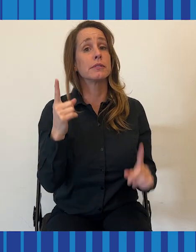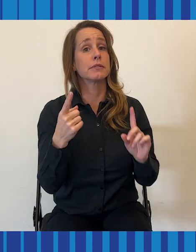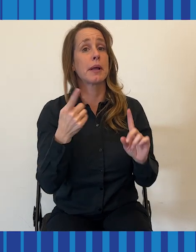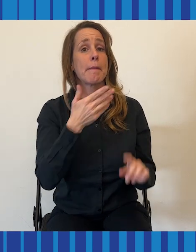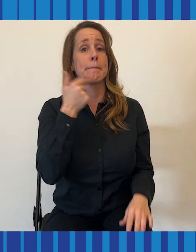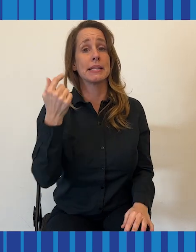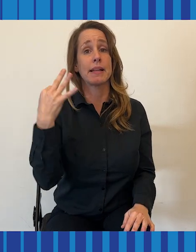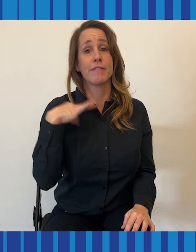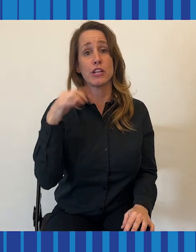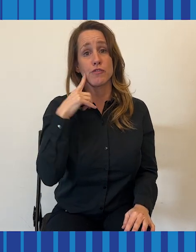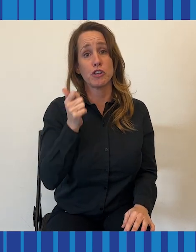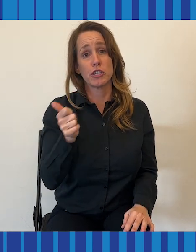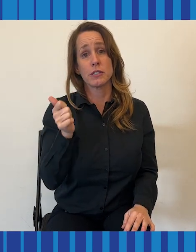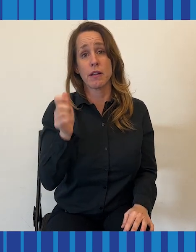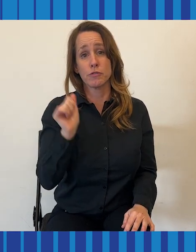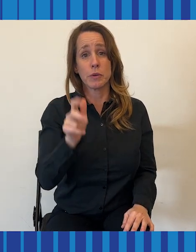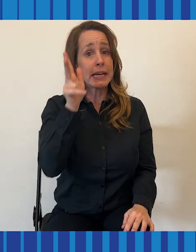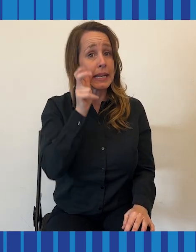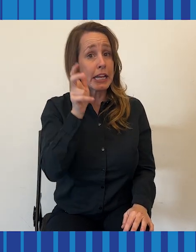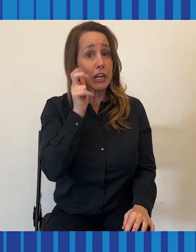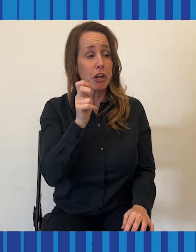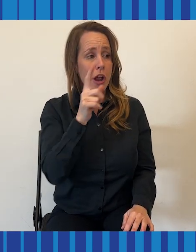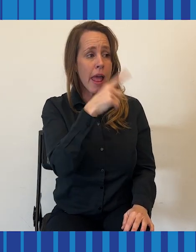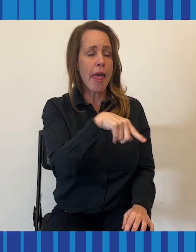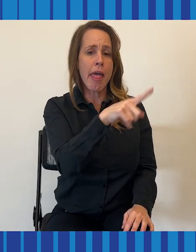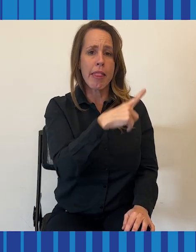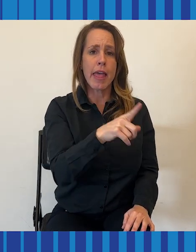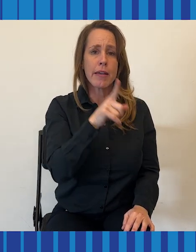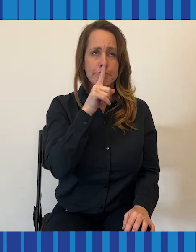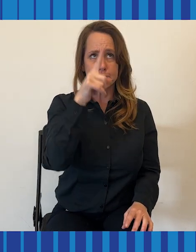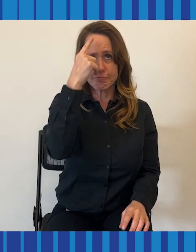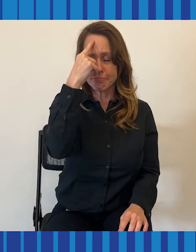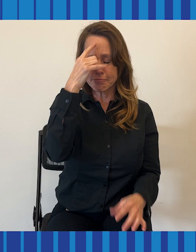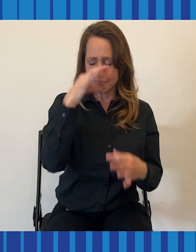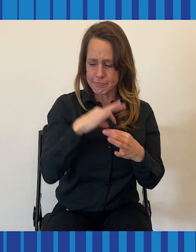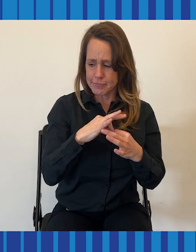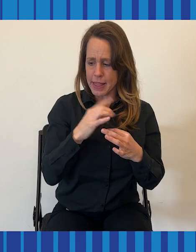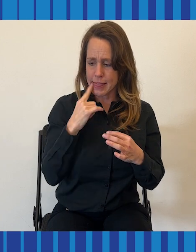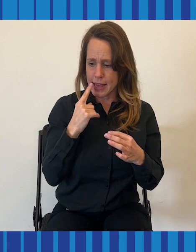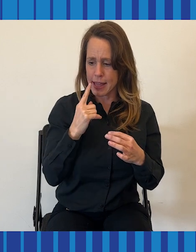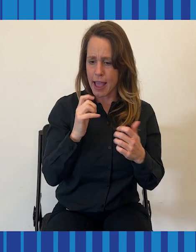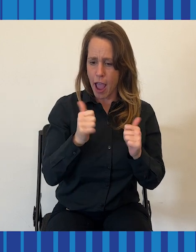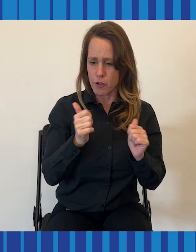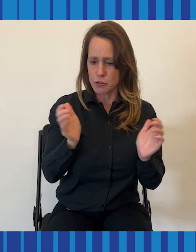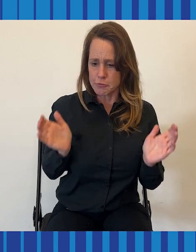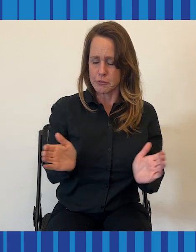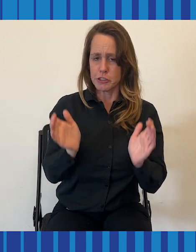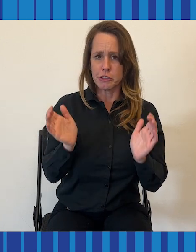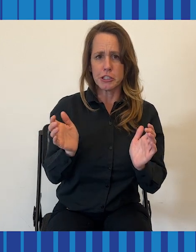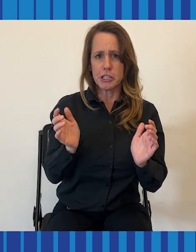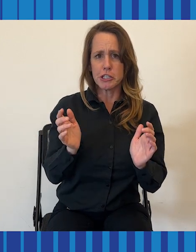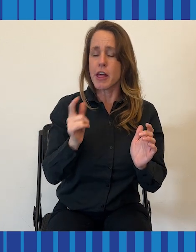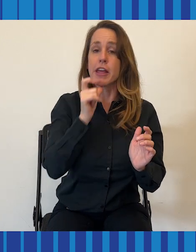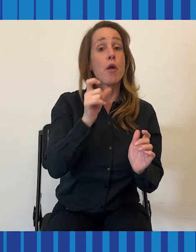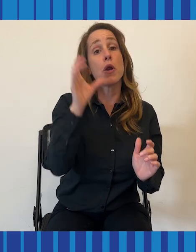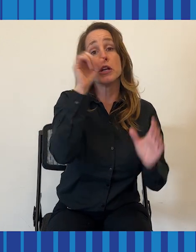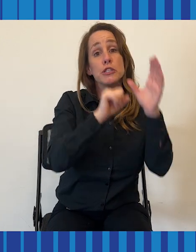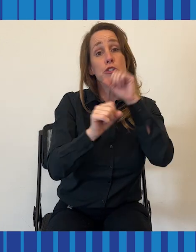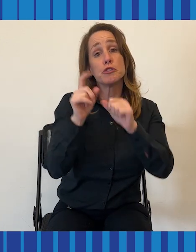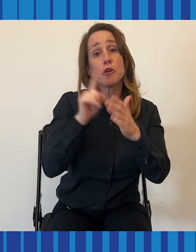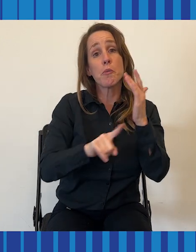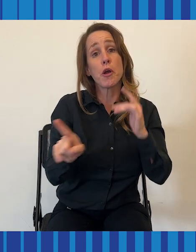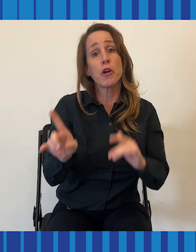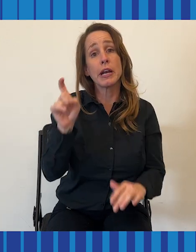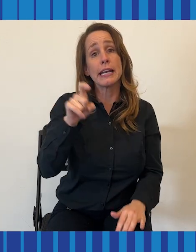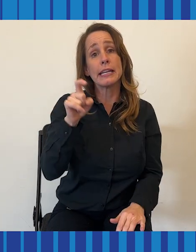They intentionally create space for Stephanie to voice her needs, and then they do what they can to meet those needs. They don't assume they know